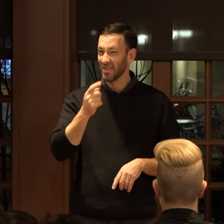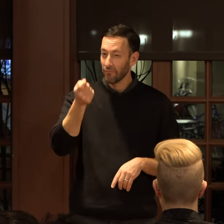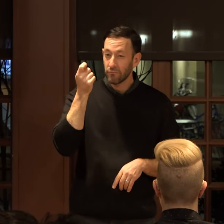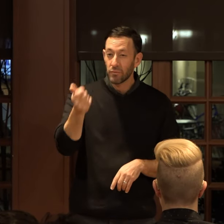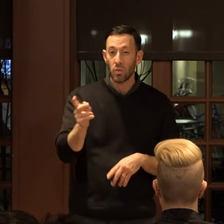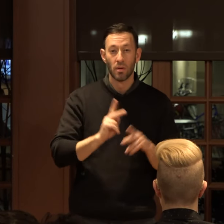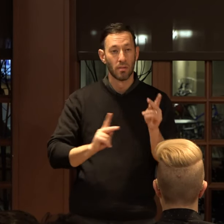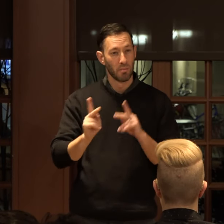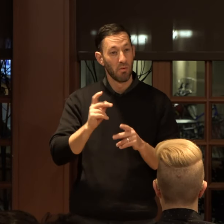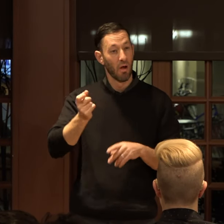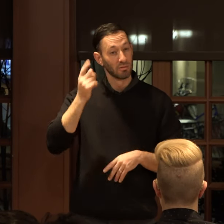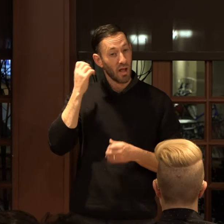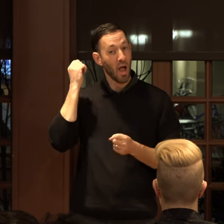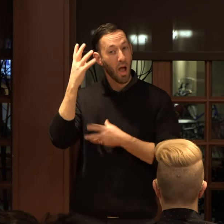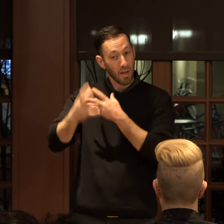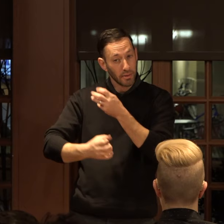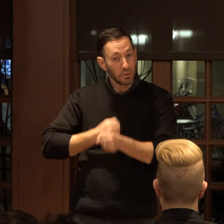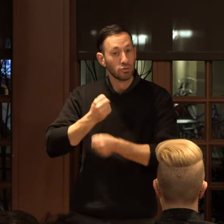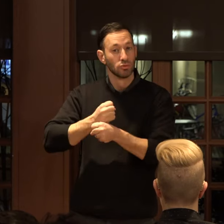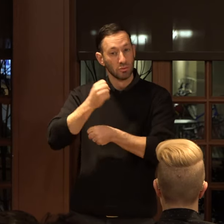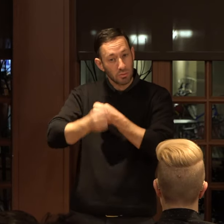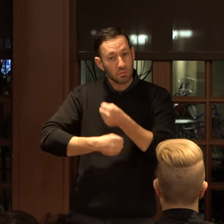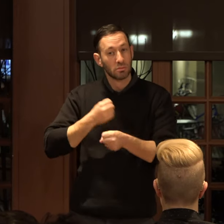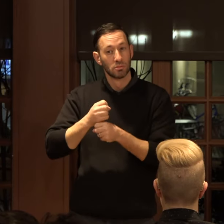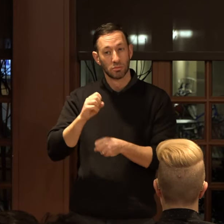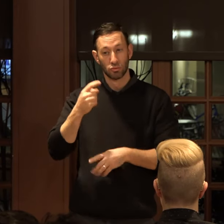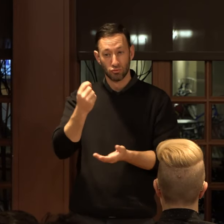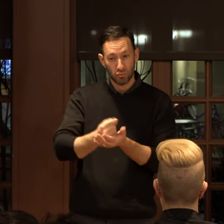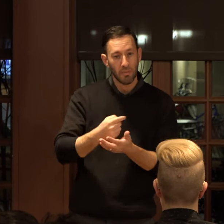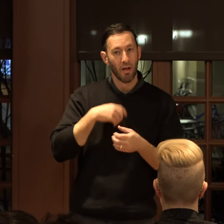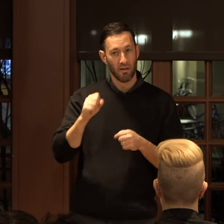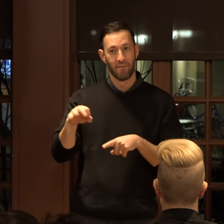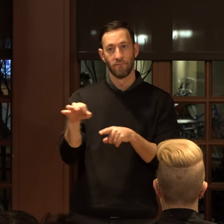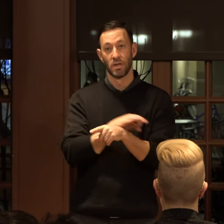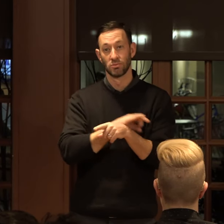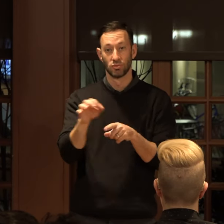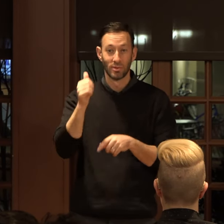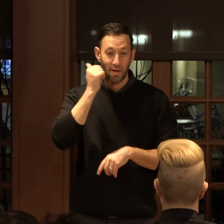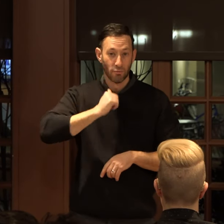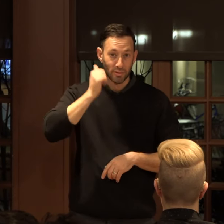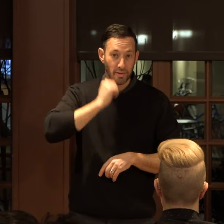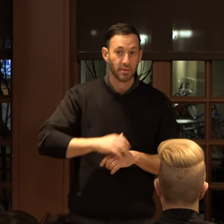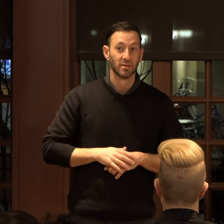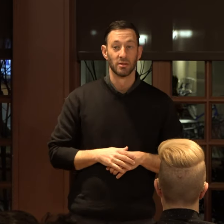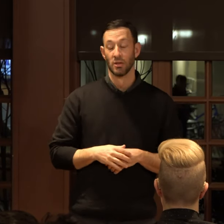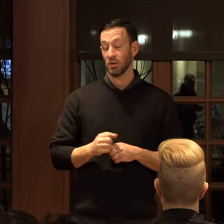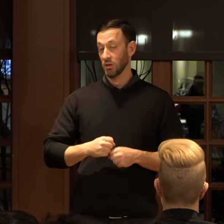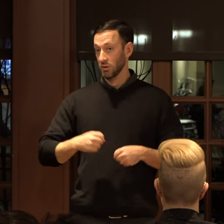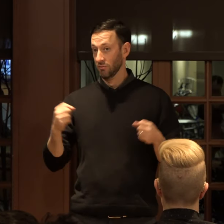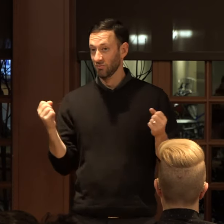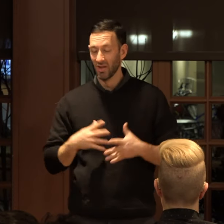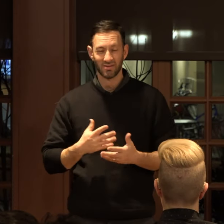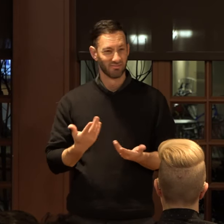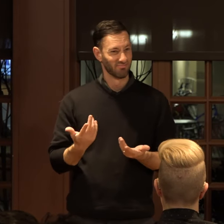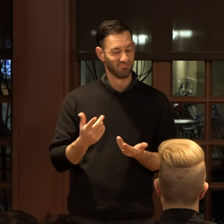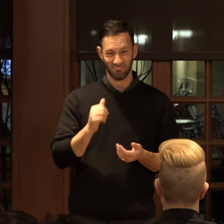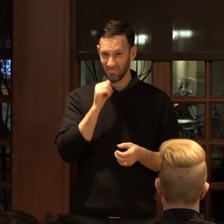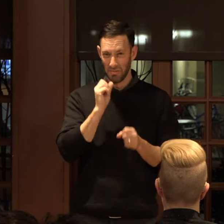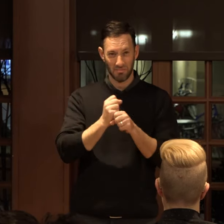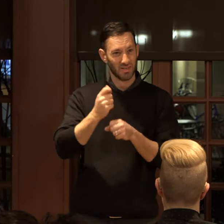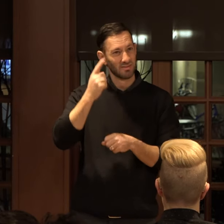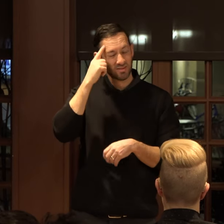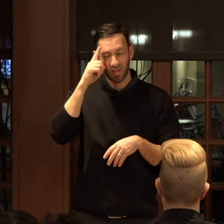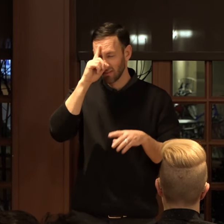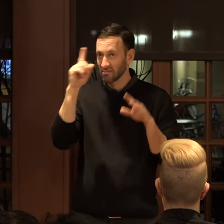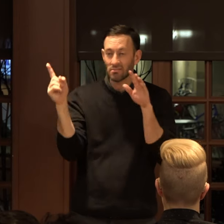are aware of the years of effort that have gone into my OCD treatment so that I can function on a day-to-day basis. Frightening, nonsensical, intrusive thoughts,